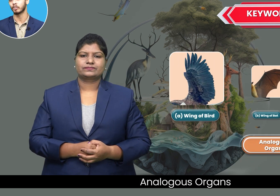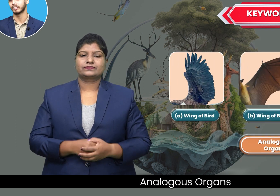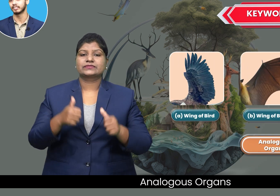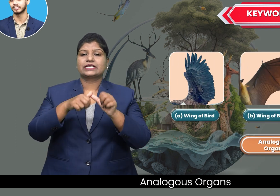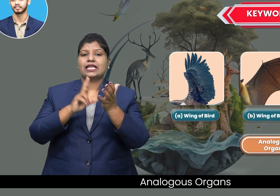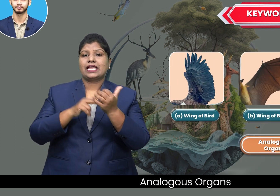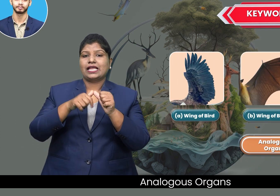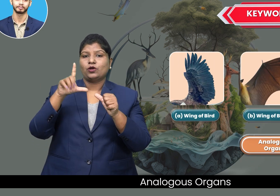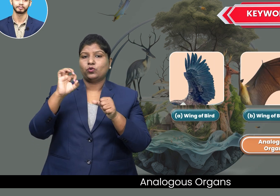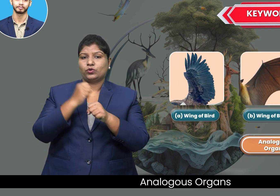organs